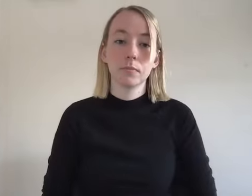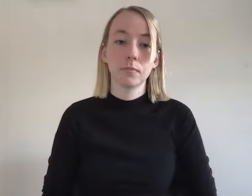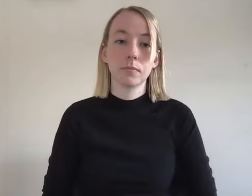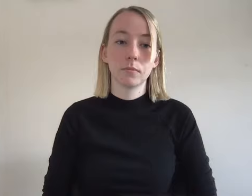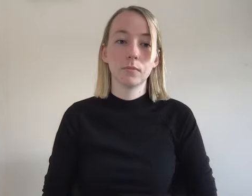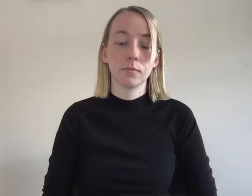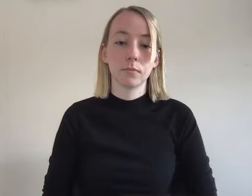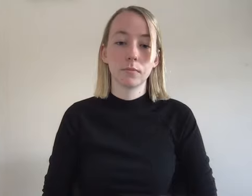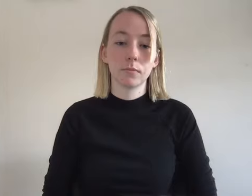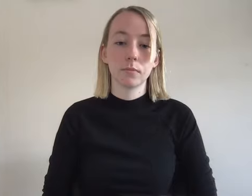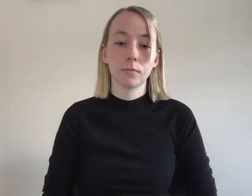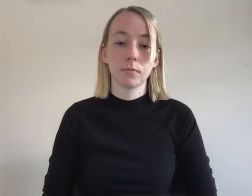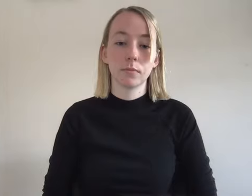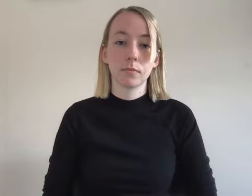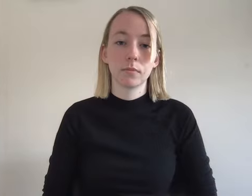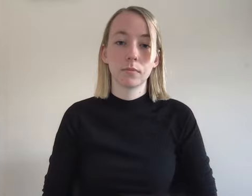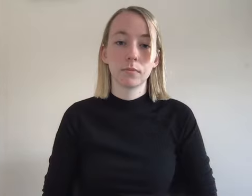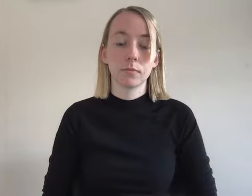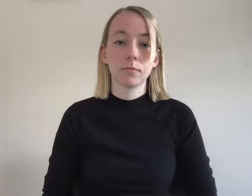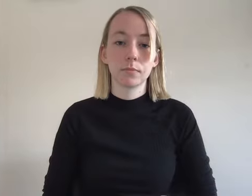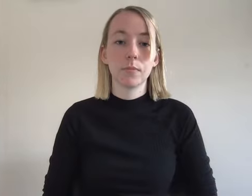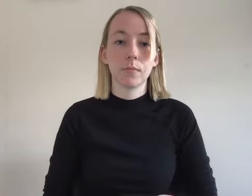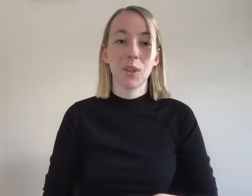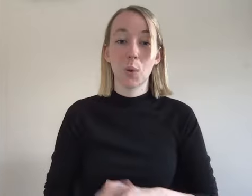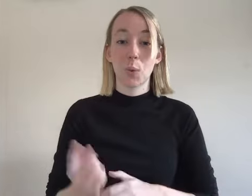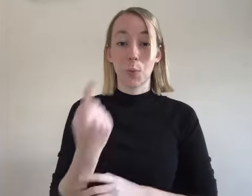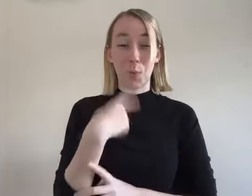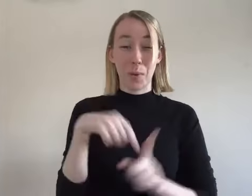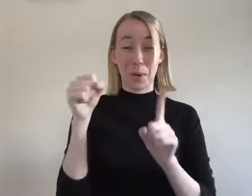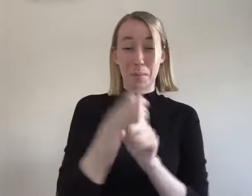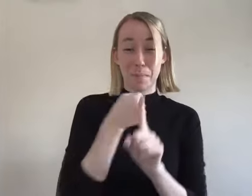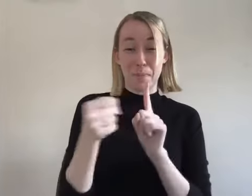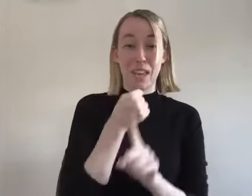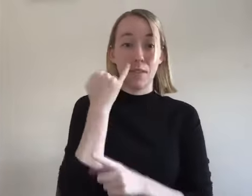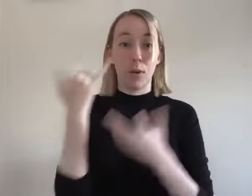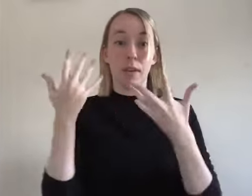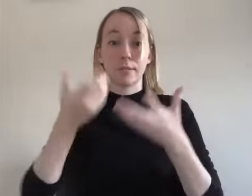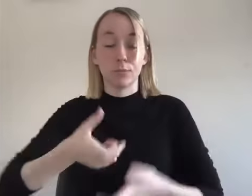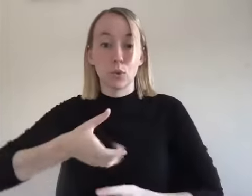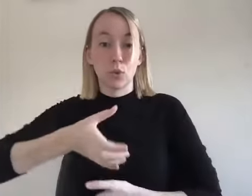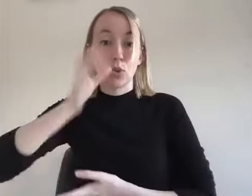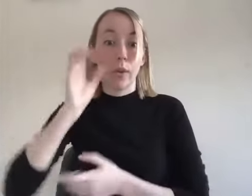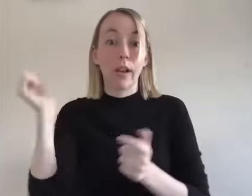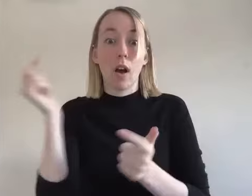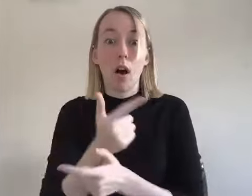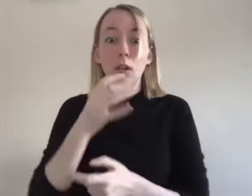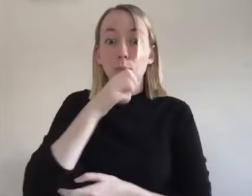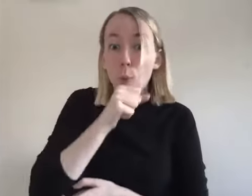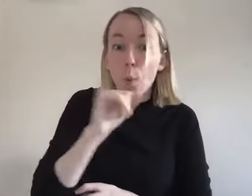um like like we would like get we would get beaten if we like finish all the orange juice and then so it was